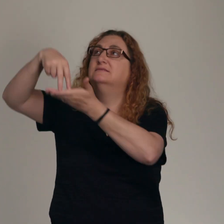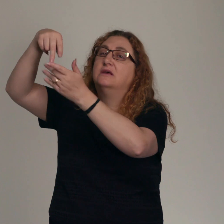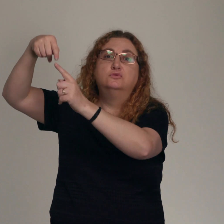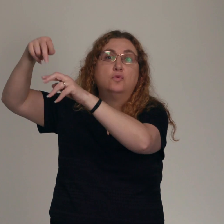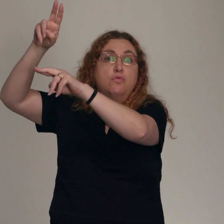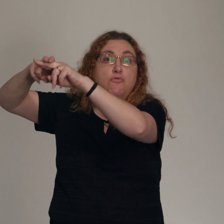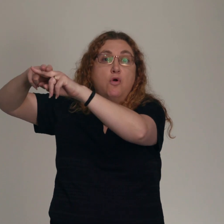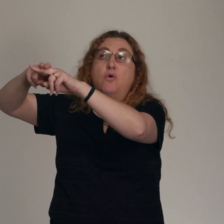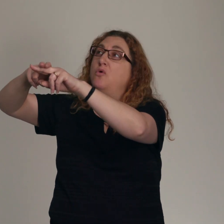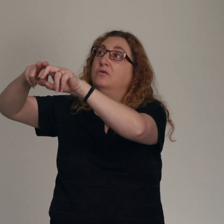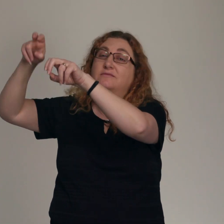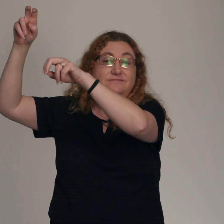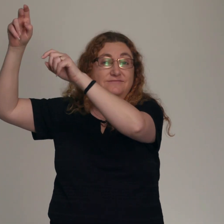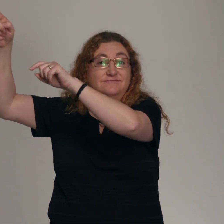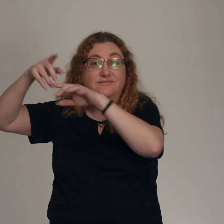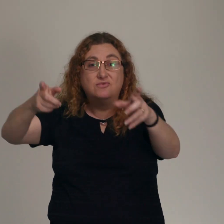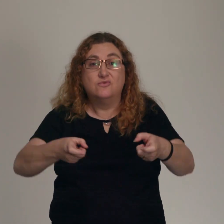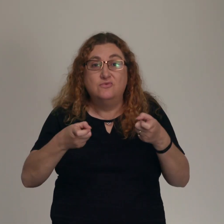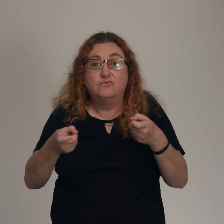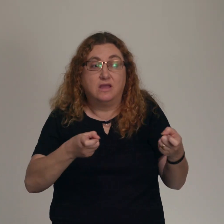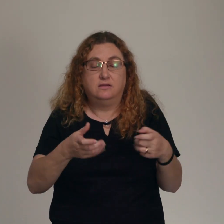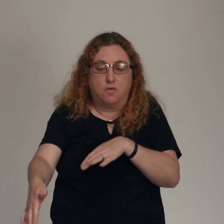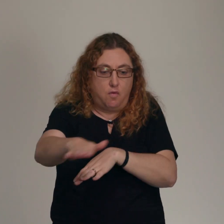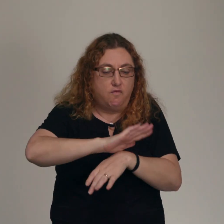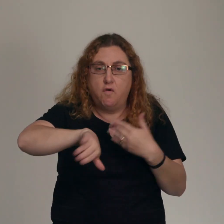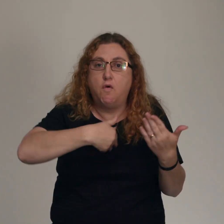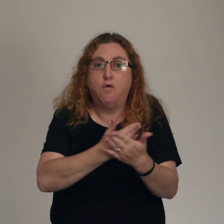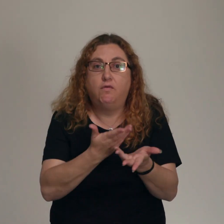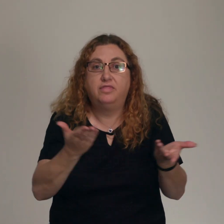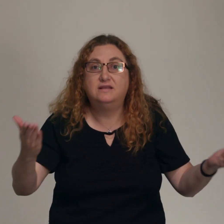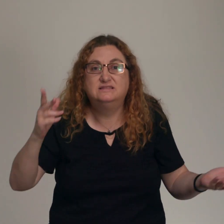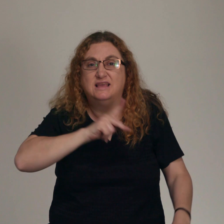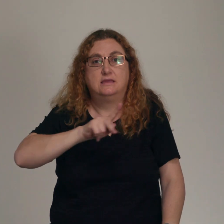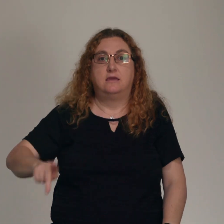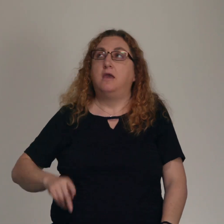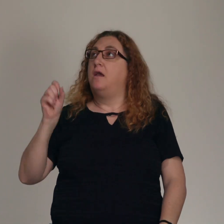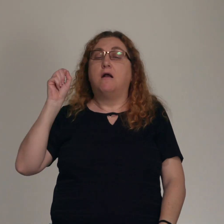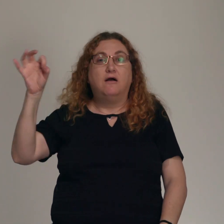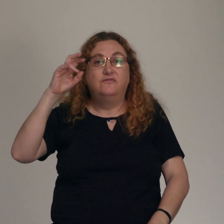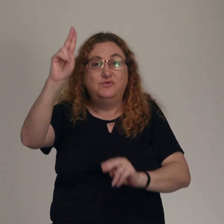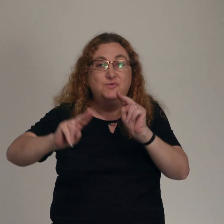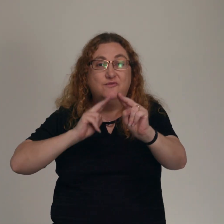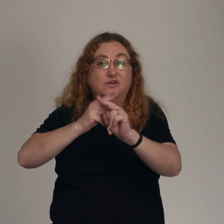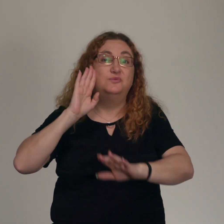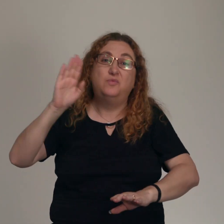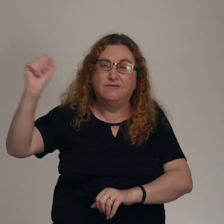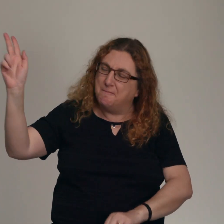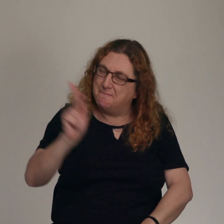He reigns now over all things as the king of the universe and he will return again one day. Lord, make it soon